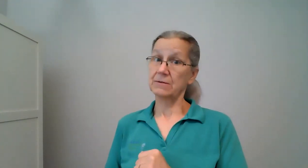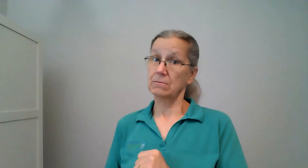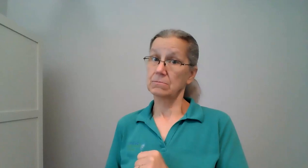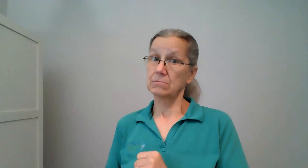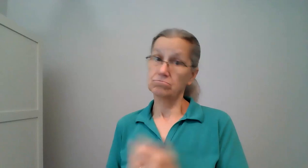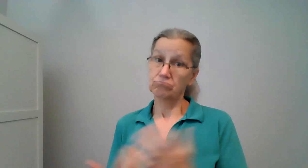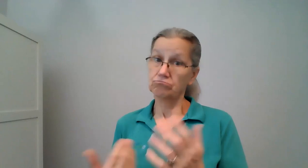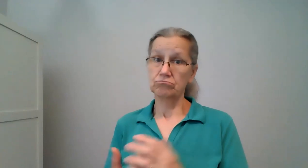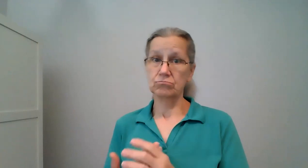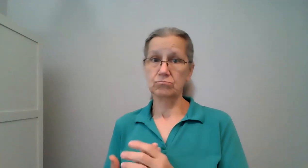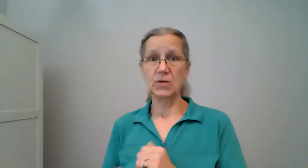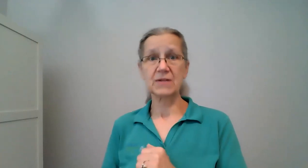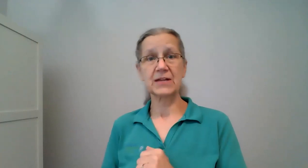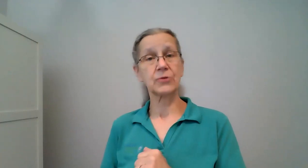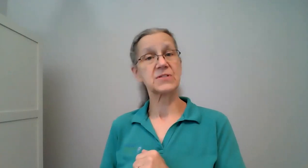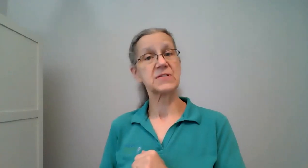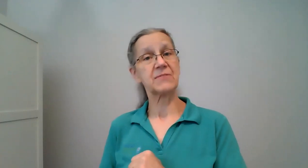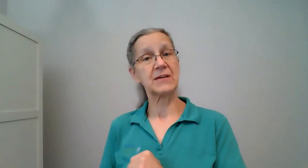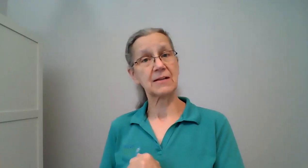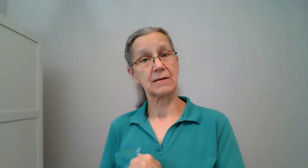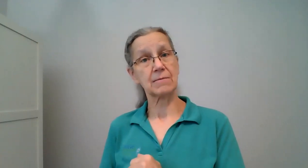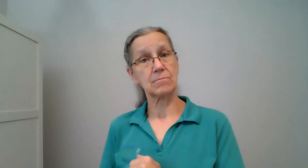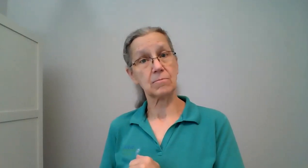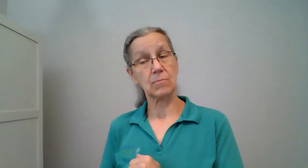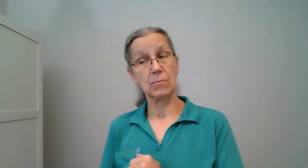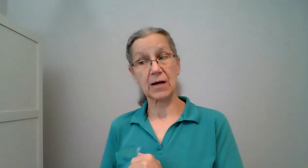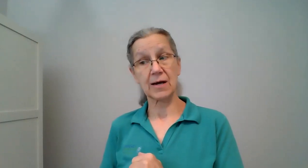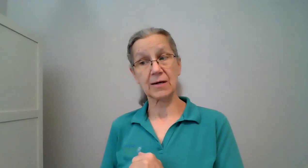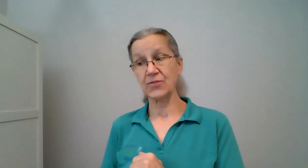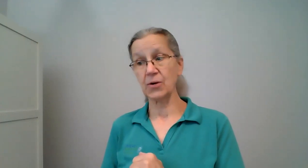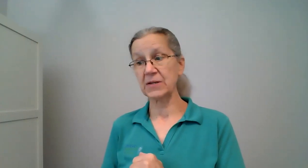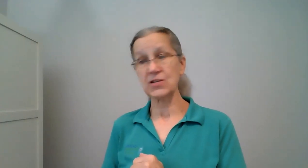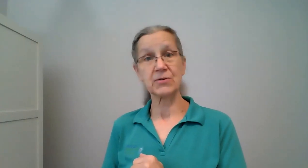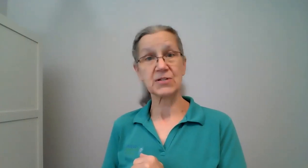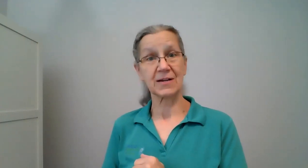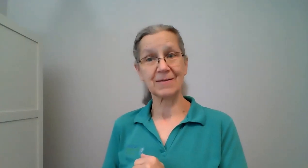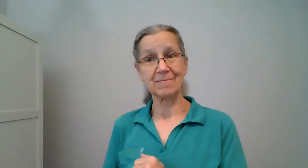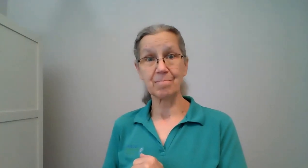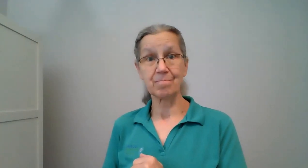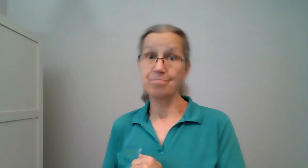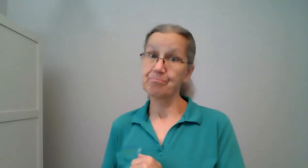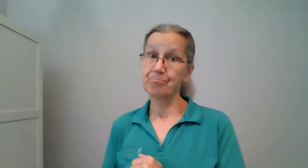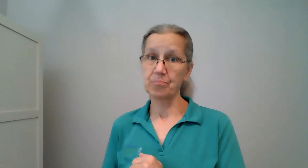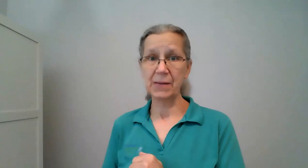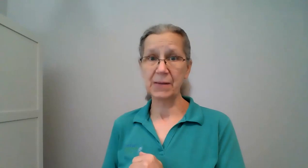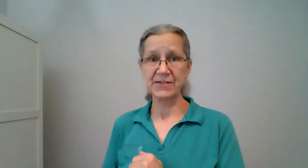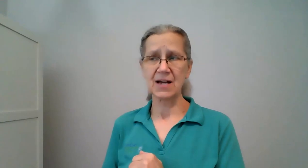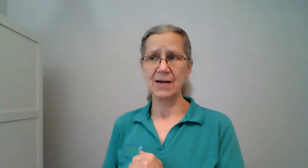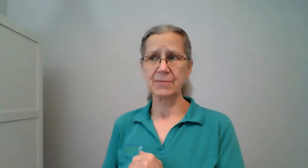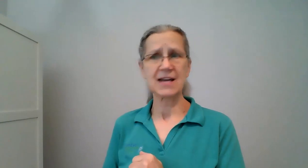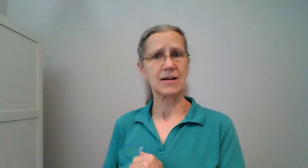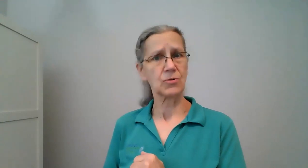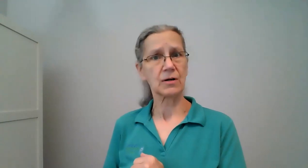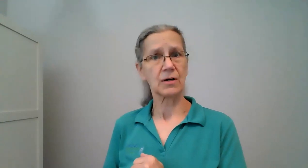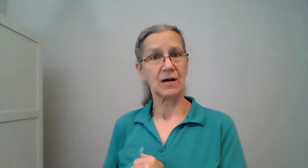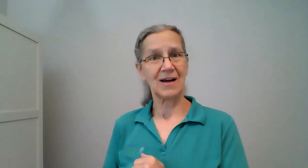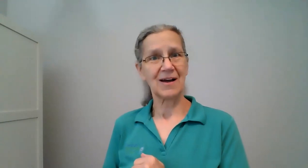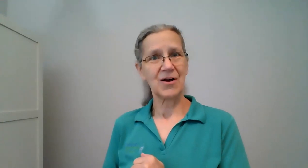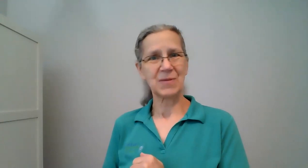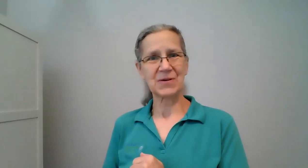what have they noticed if anything and if nobody's noticing maybe it's time to take a look because